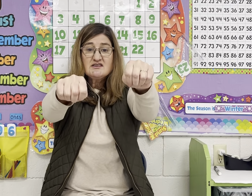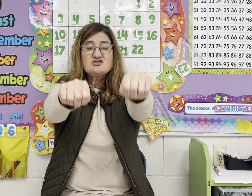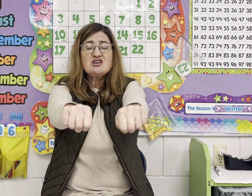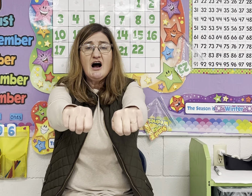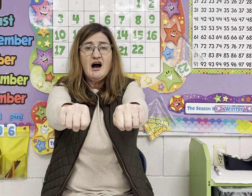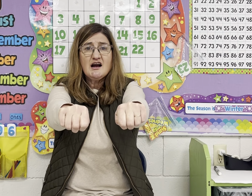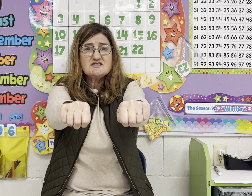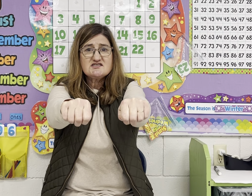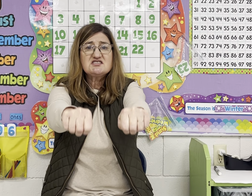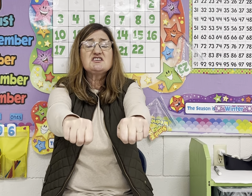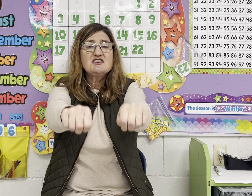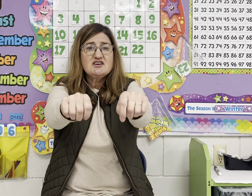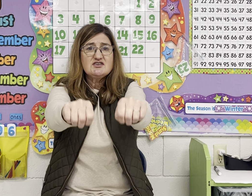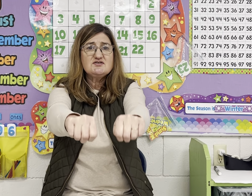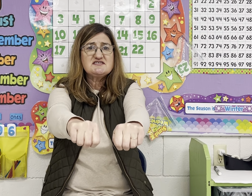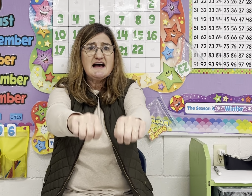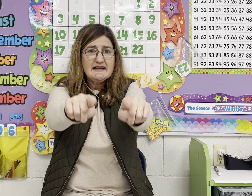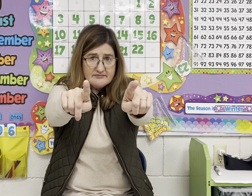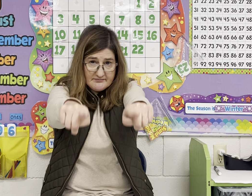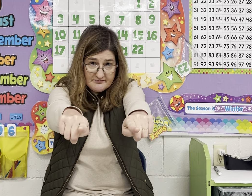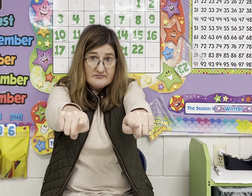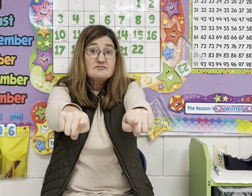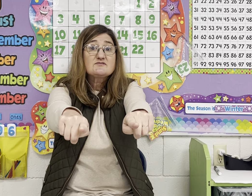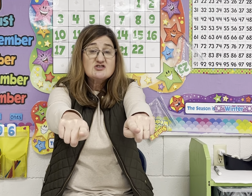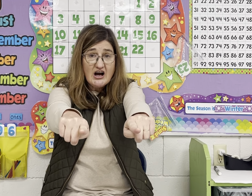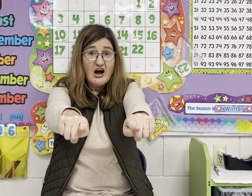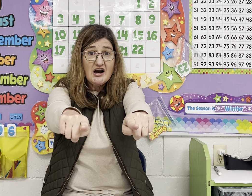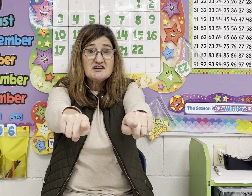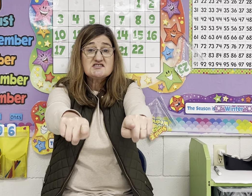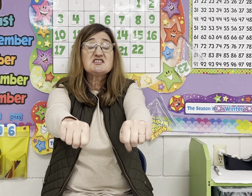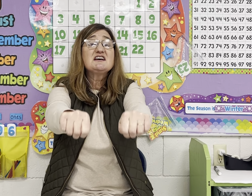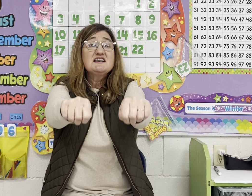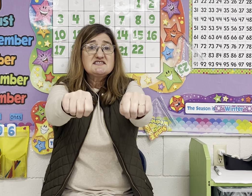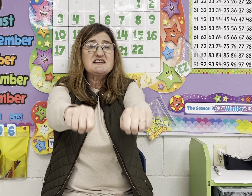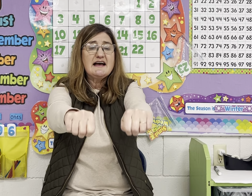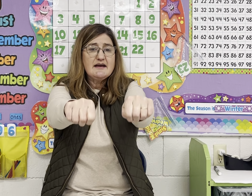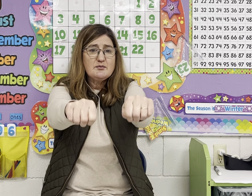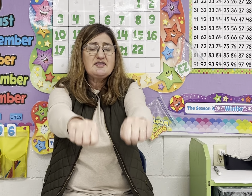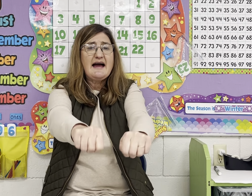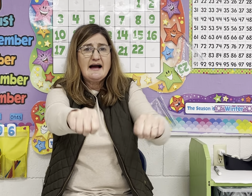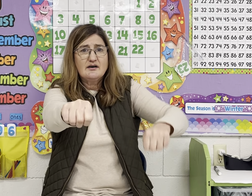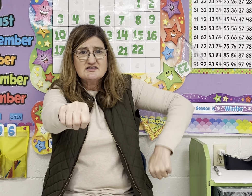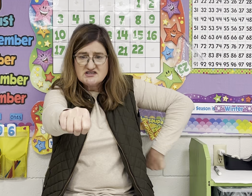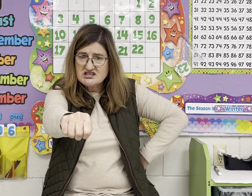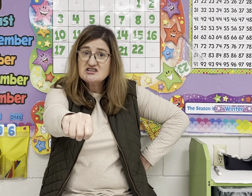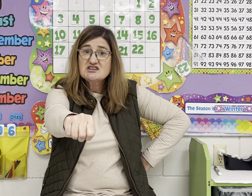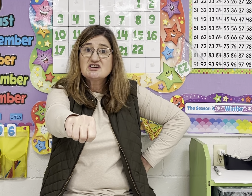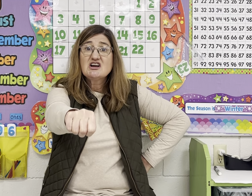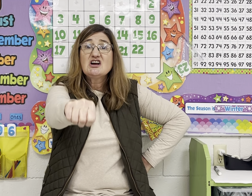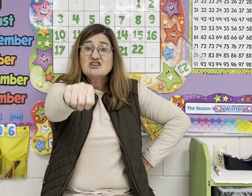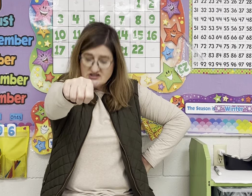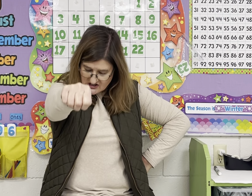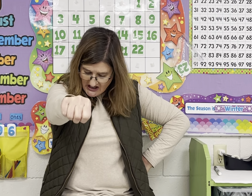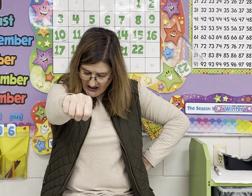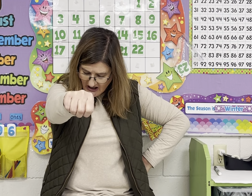Chart. You say chart. Say it without t. Char.